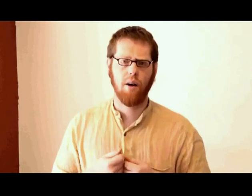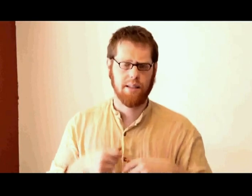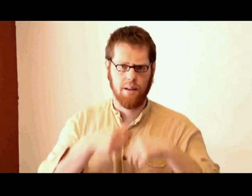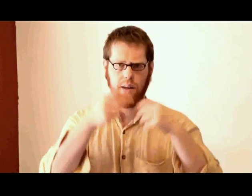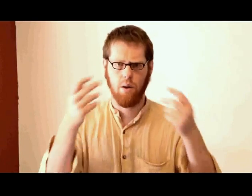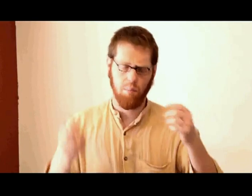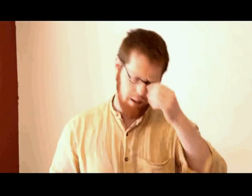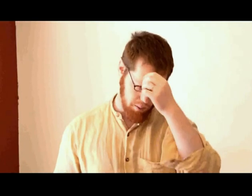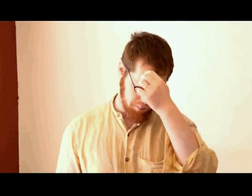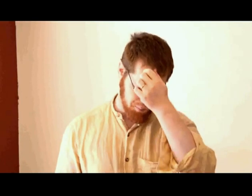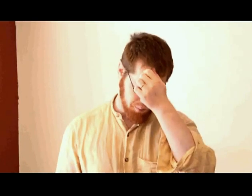Christ in all people.